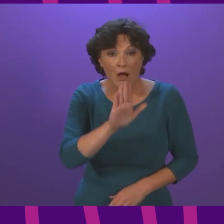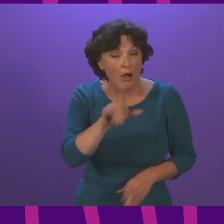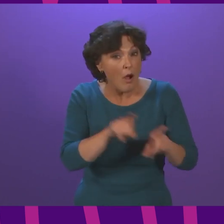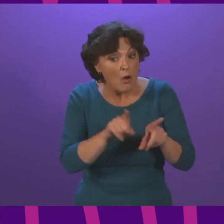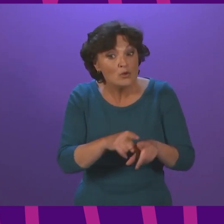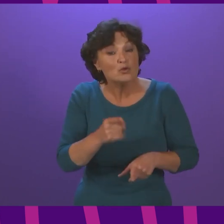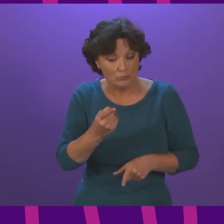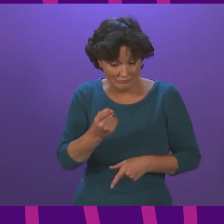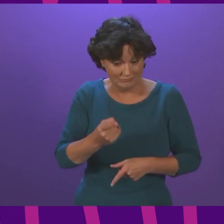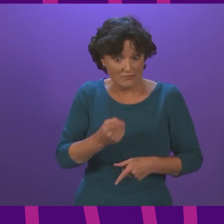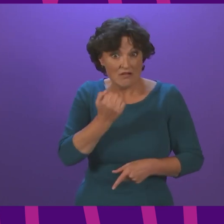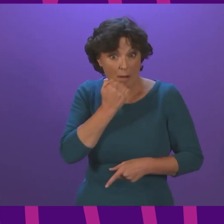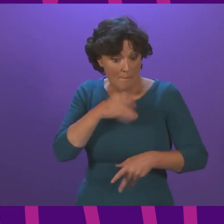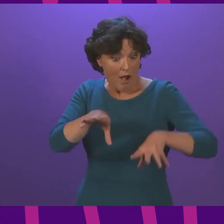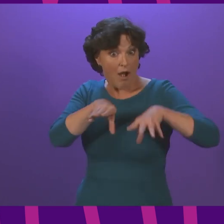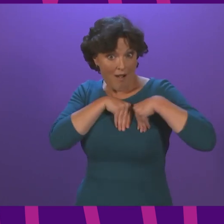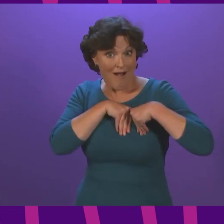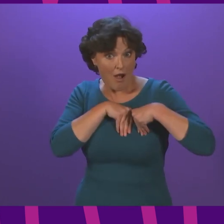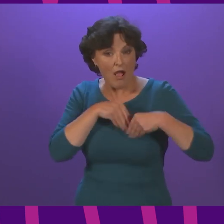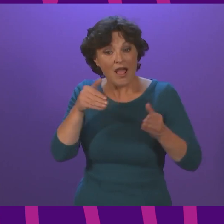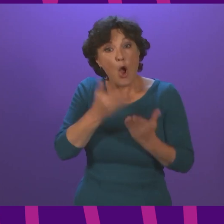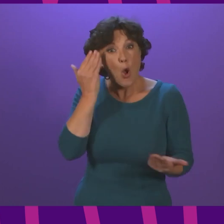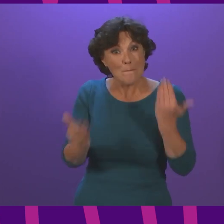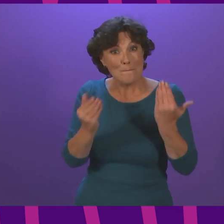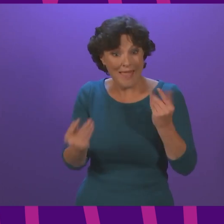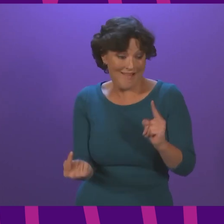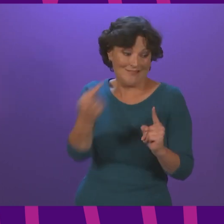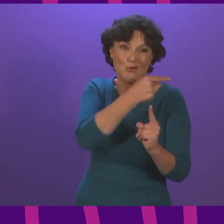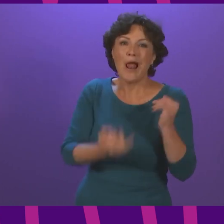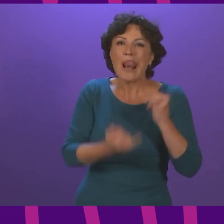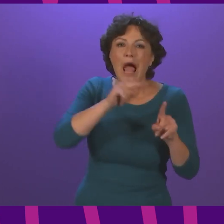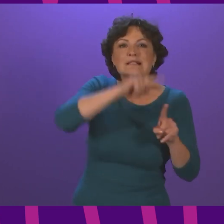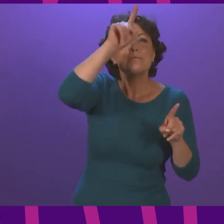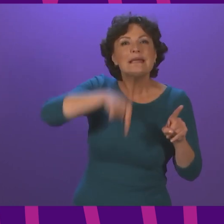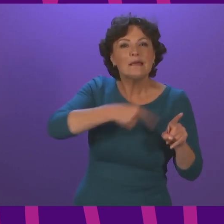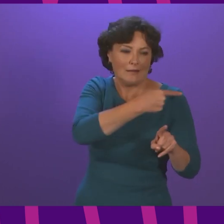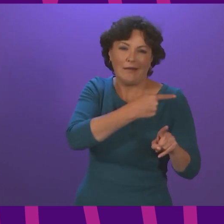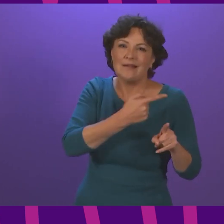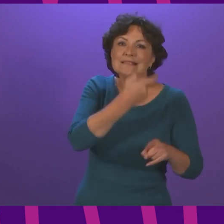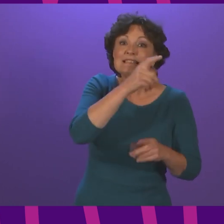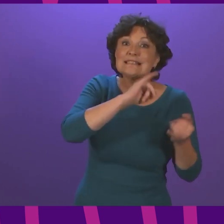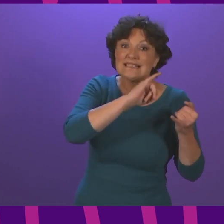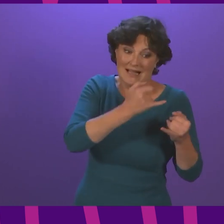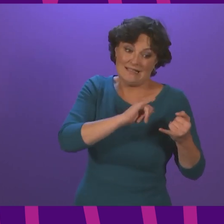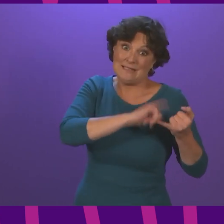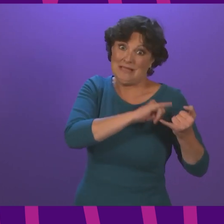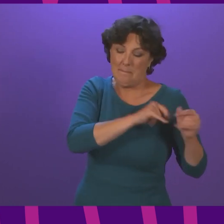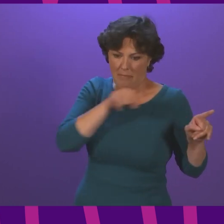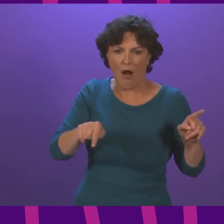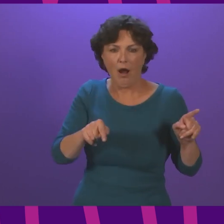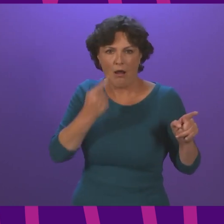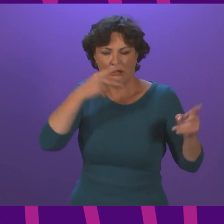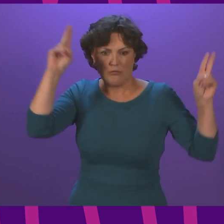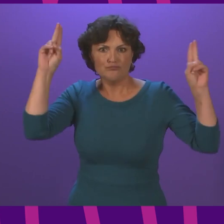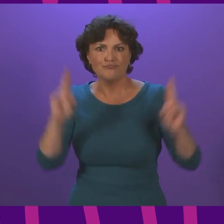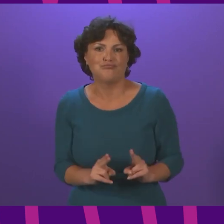60 per cent lower than they were at the peak of this latest wave of infection back in early September. Although there are